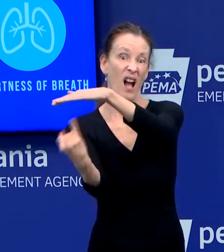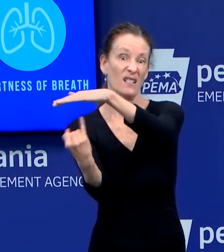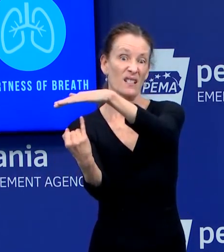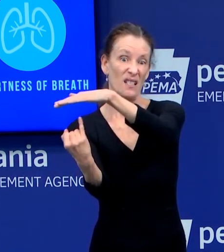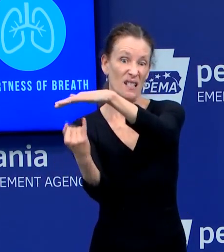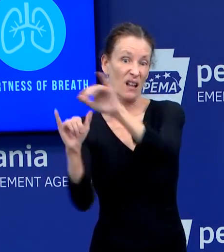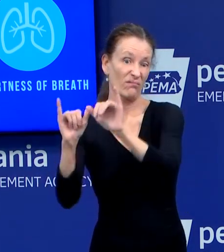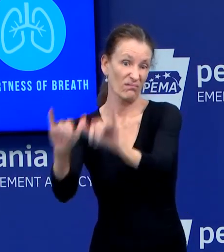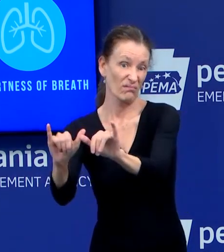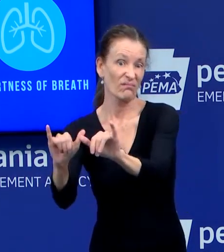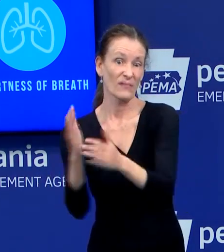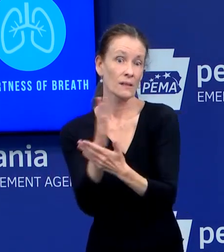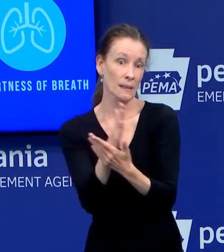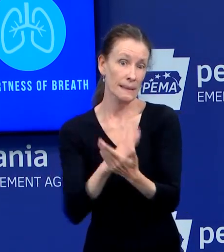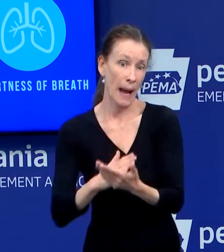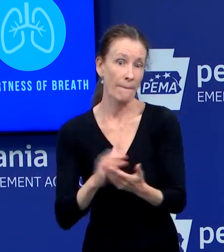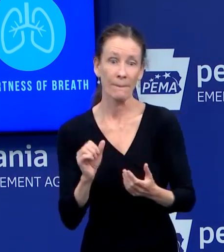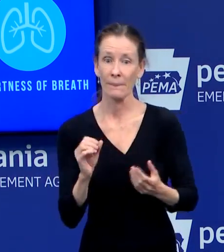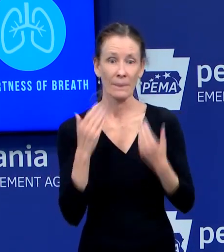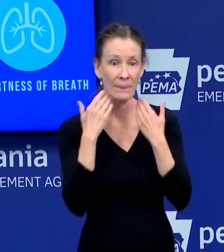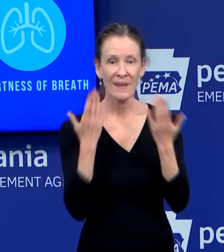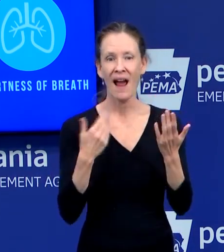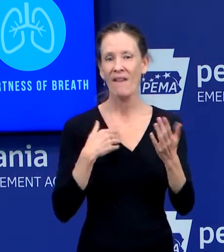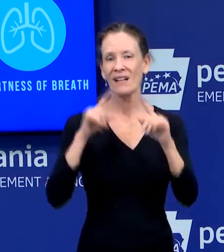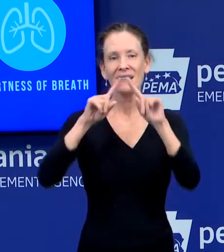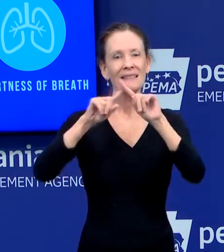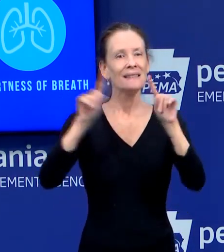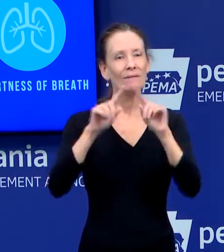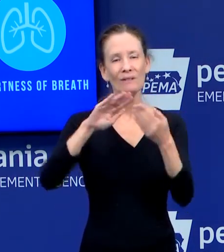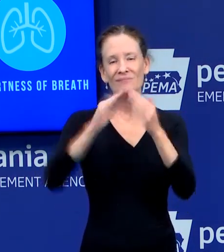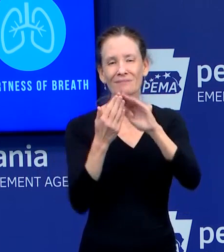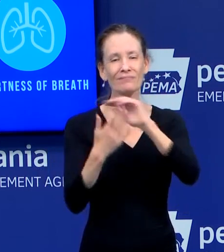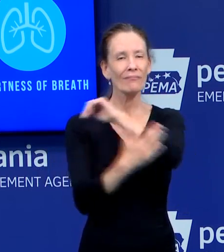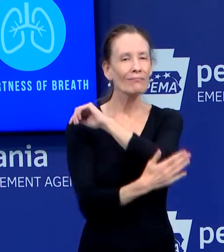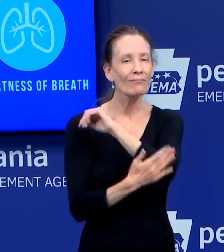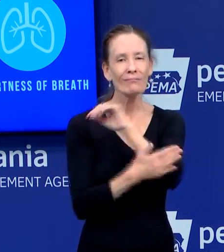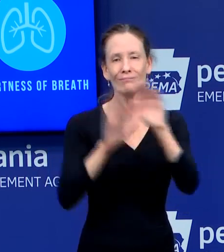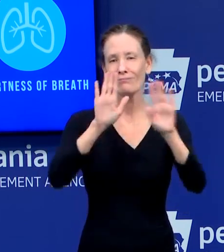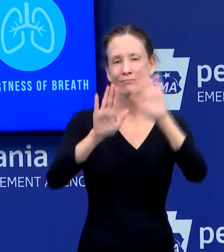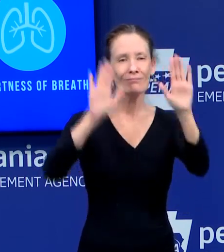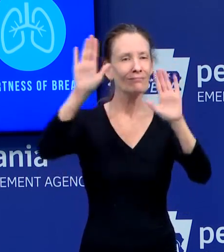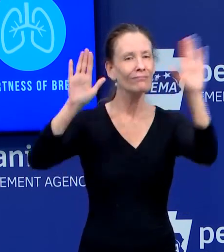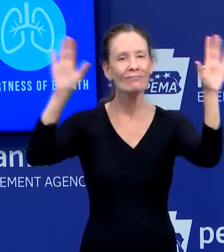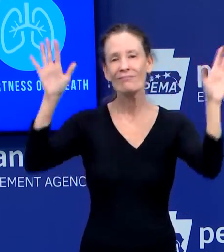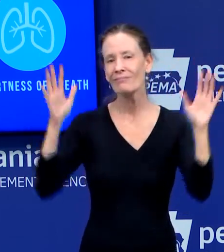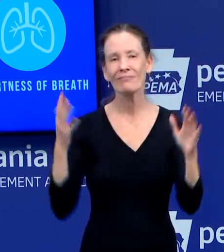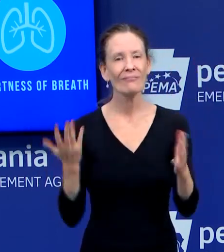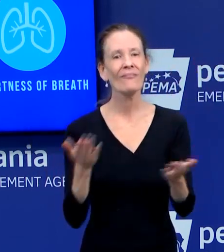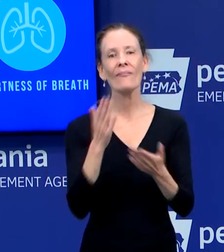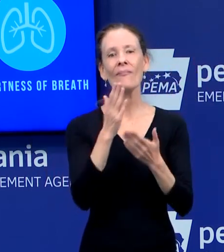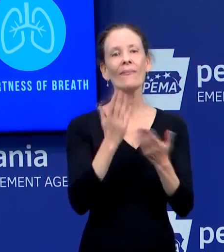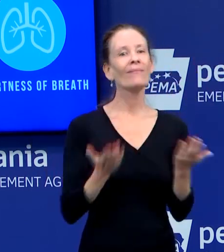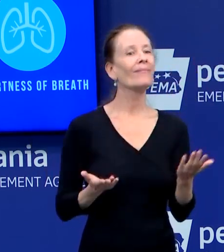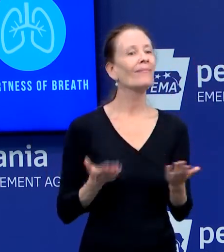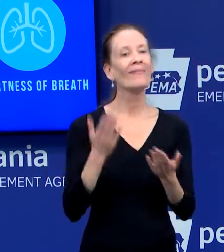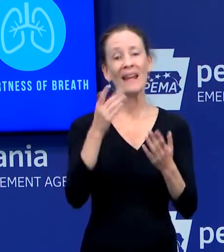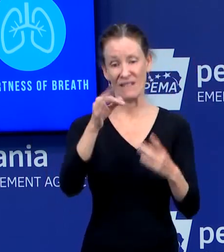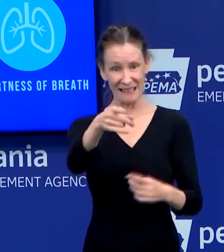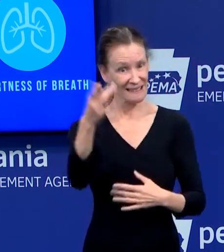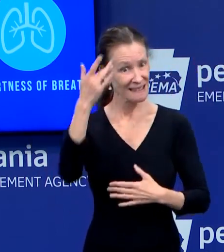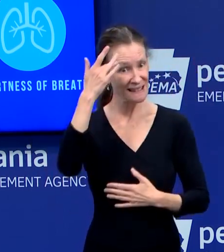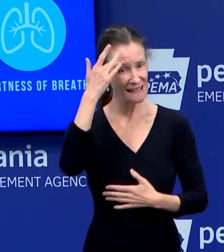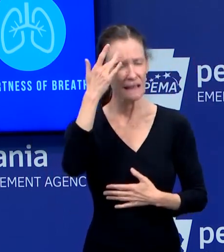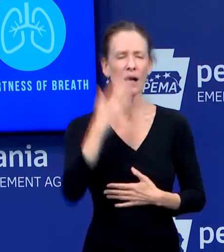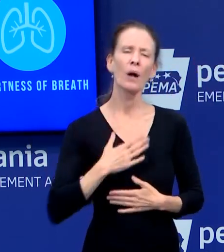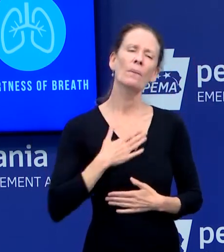are, are monitoring them. Or if they're ill, they're in the hospital. So they're not going to be walking around the neighborhood. Um, and they are